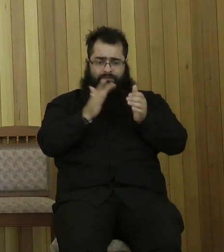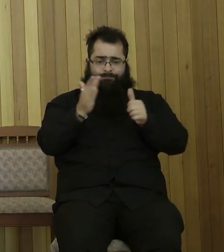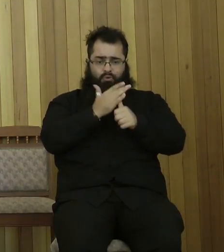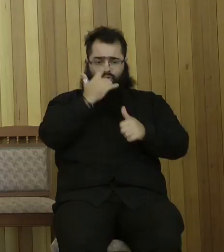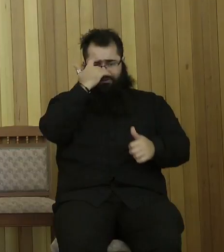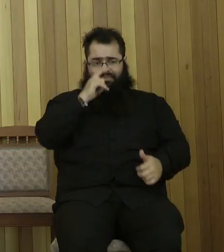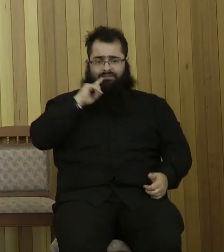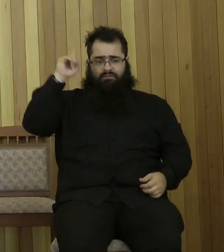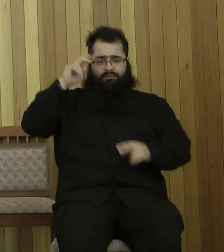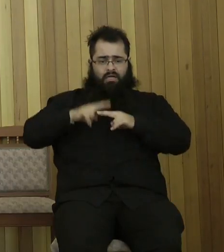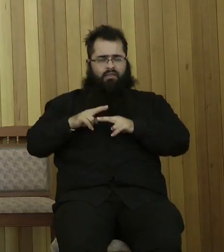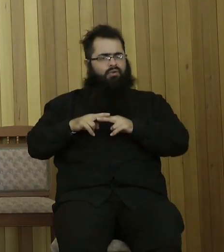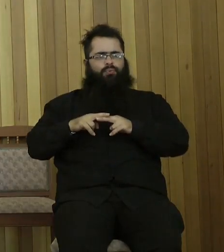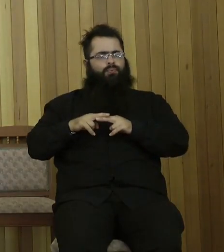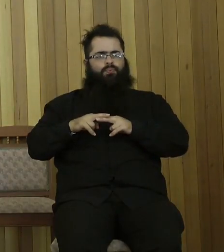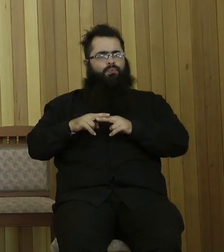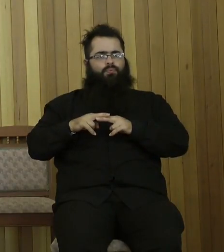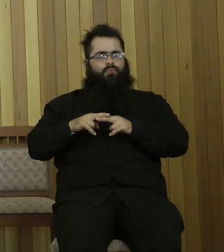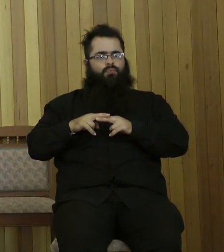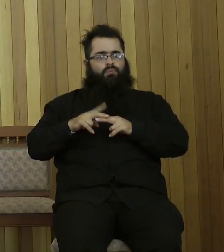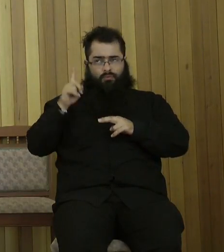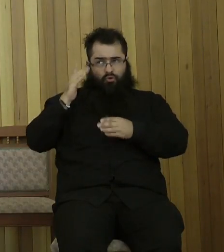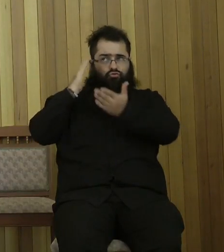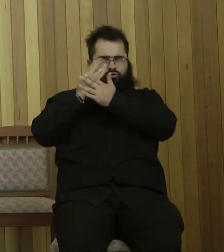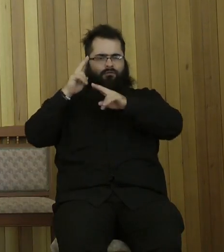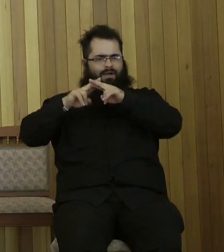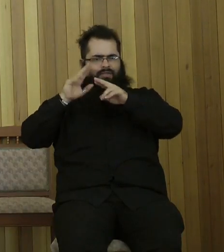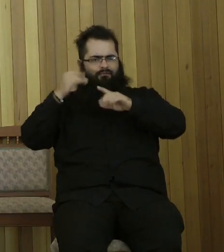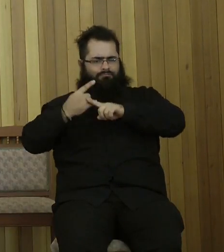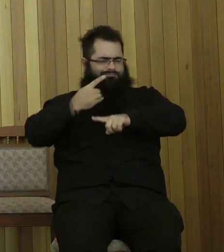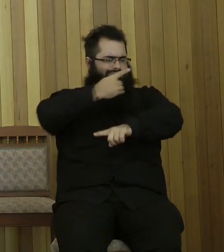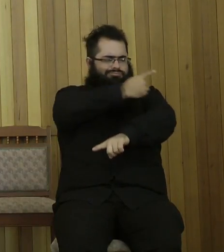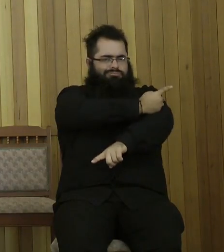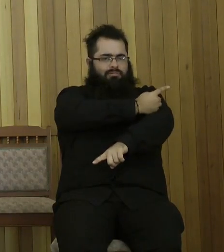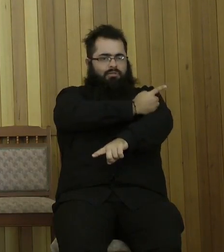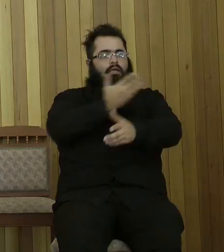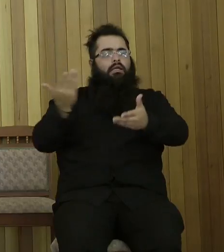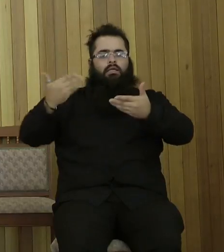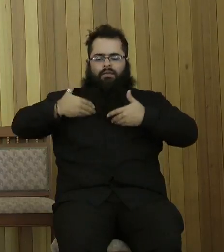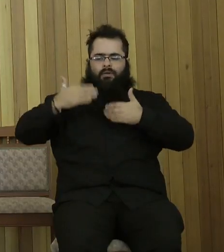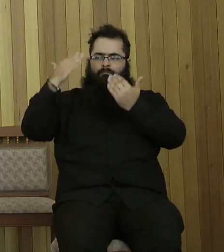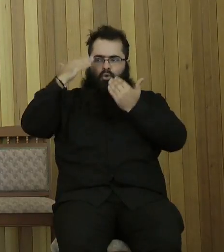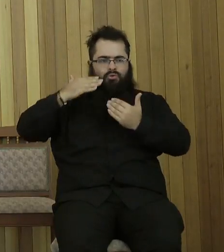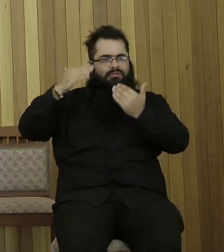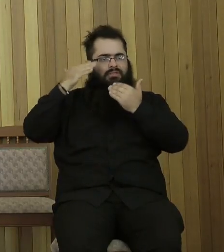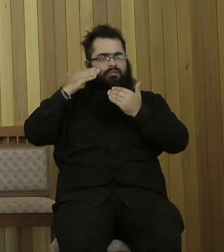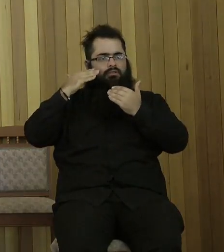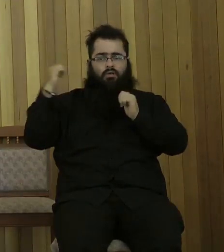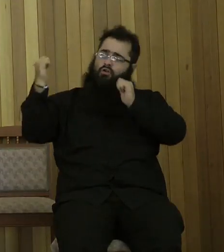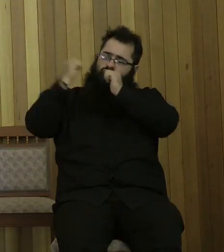God the Father. He is a God of mercy, a covenant God, a redeemer God, a God of refuge,